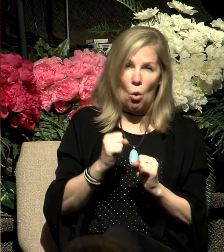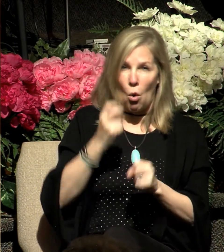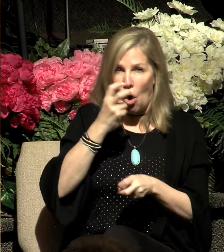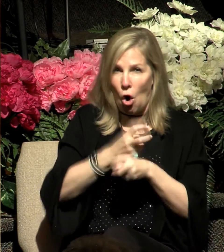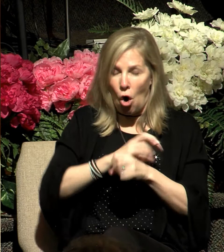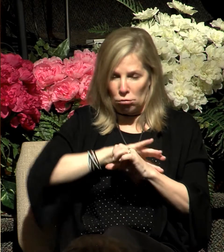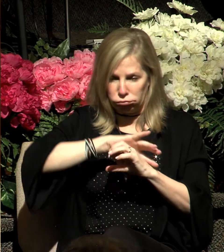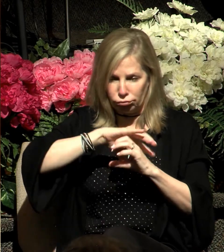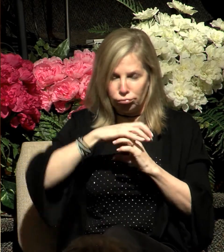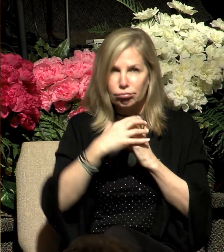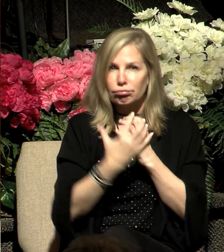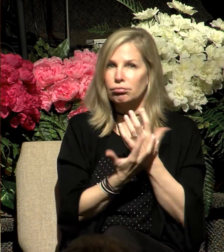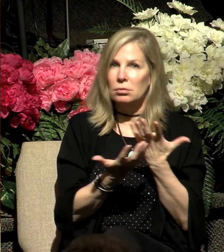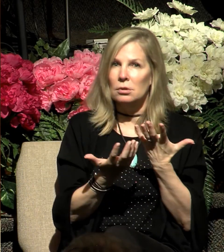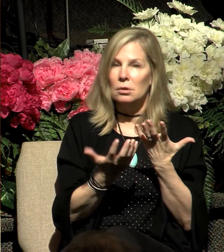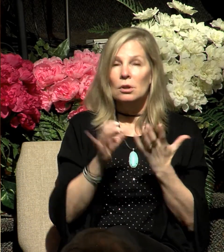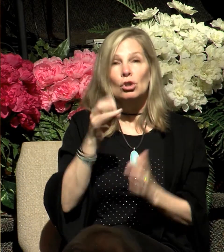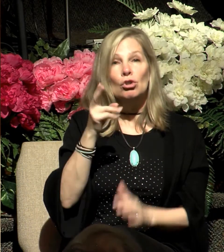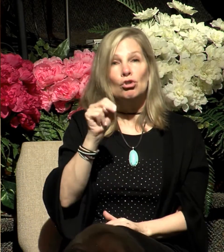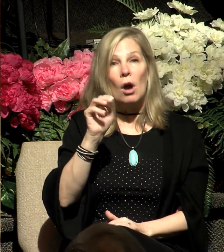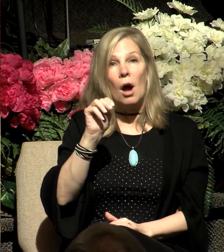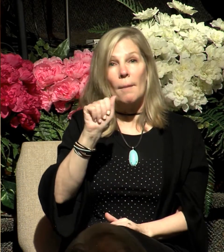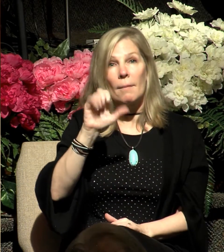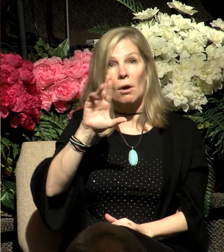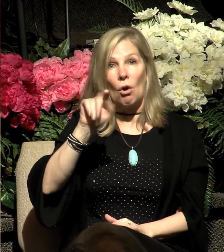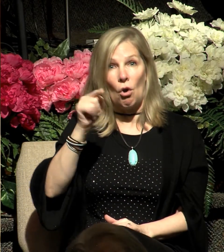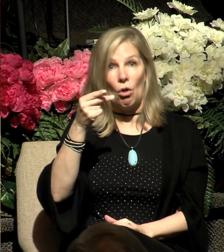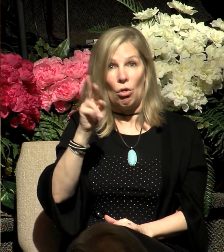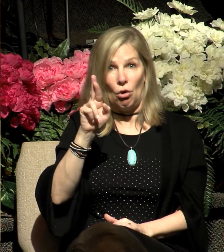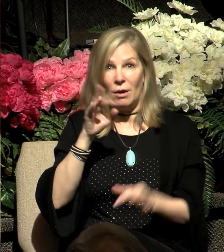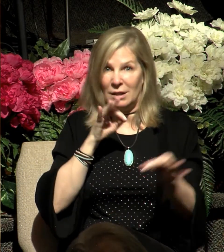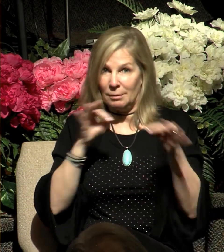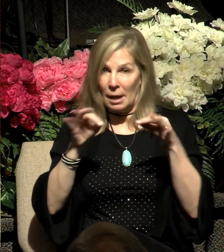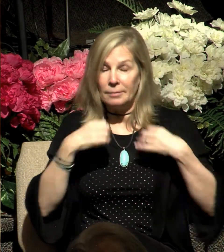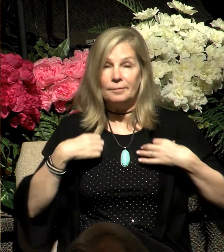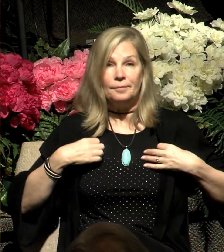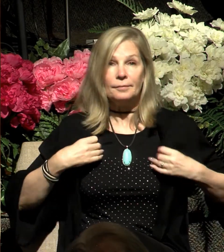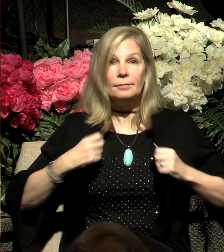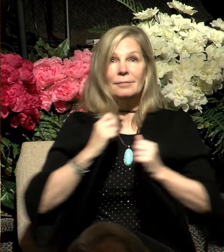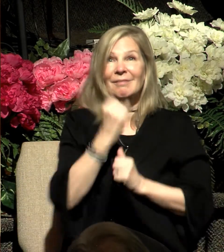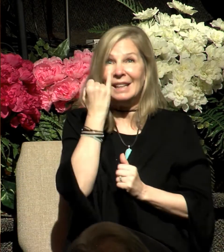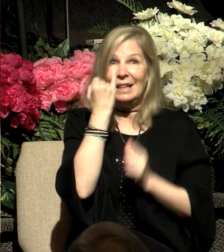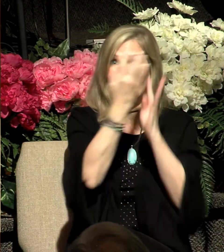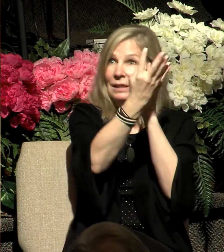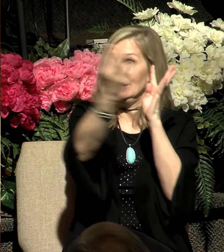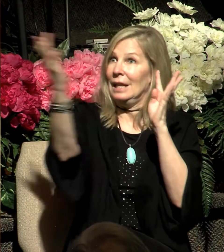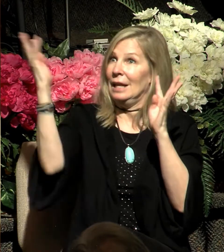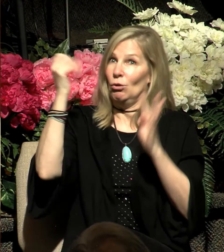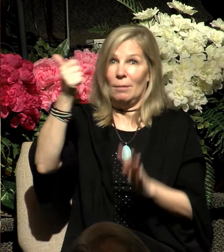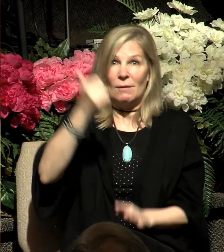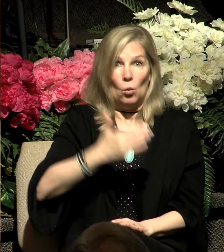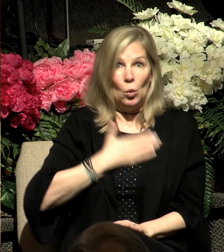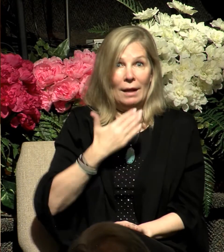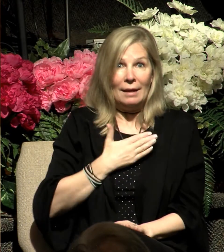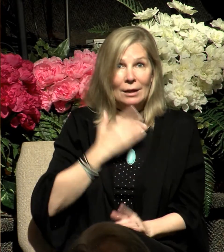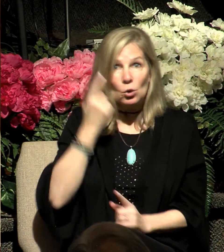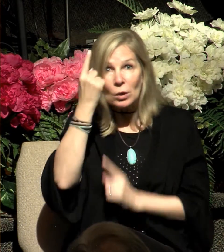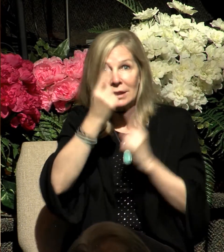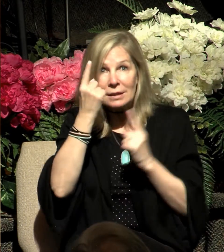insightful words by John MacArthur. He writes, Had the Sanhedrin been willing to consider the facts, they